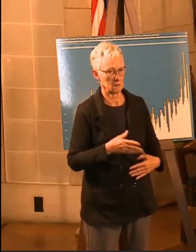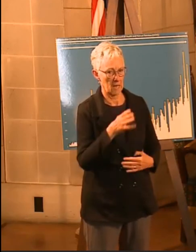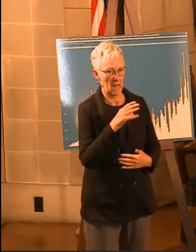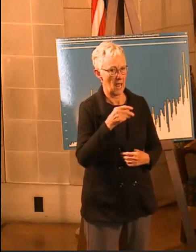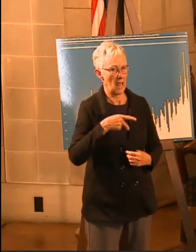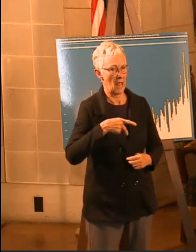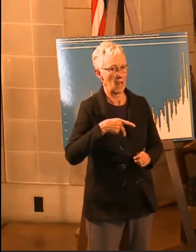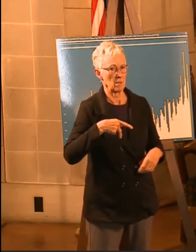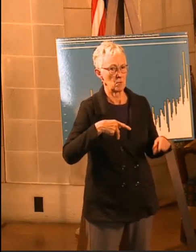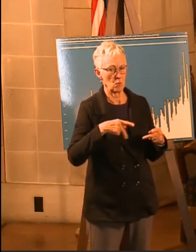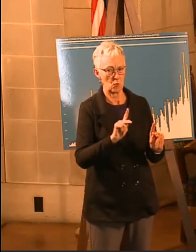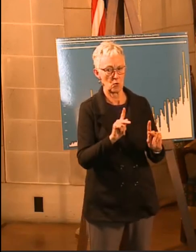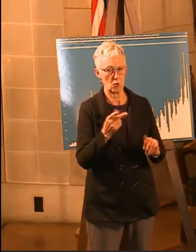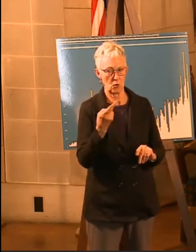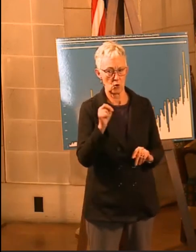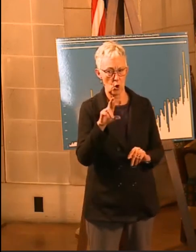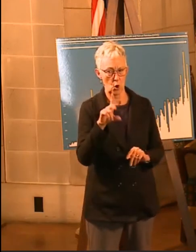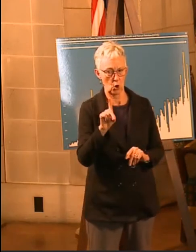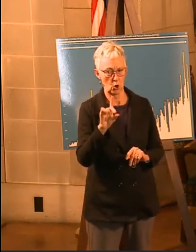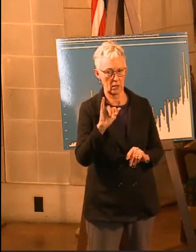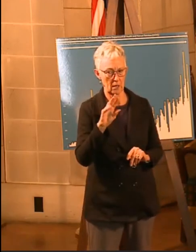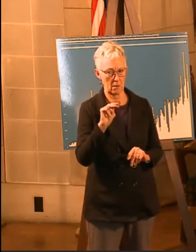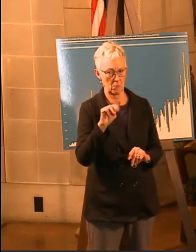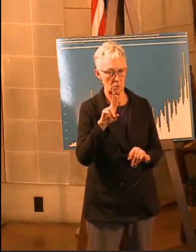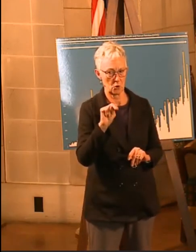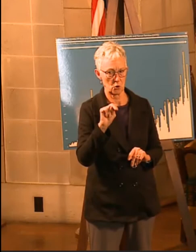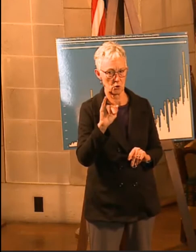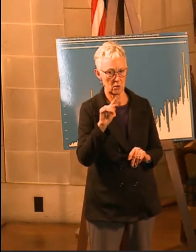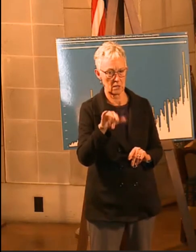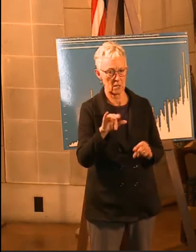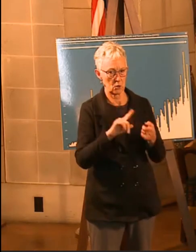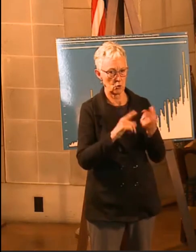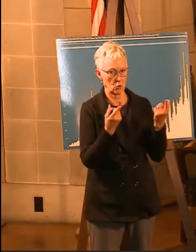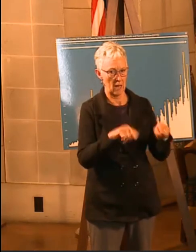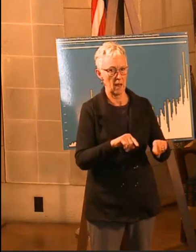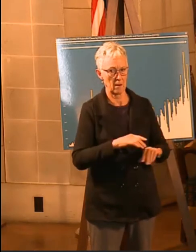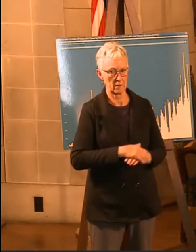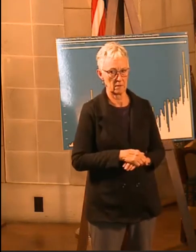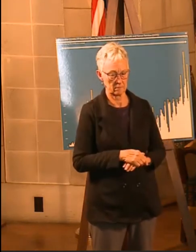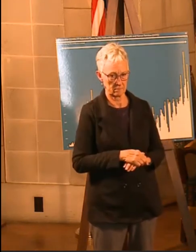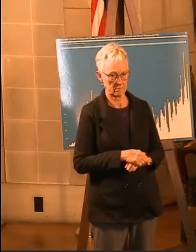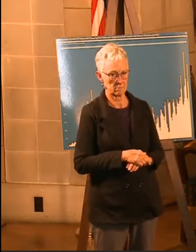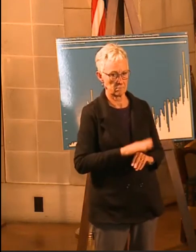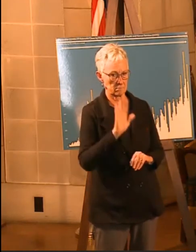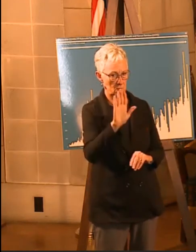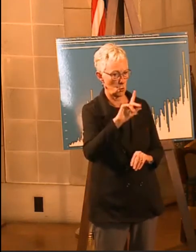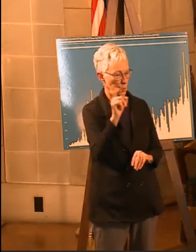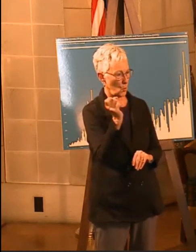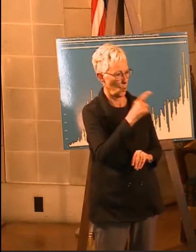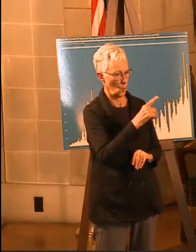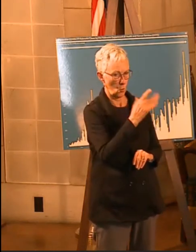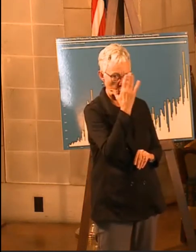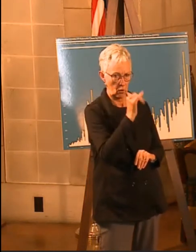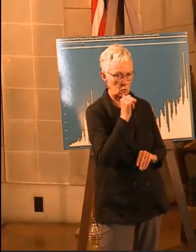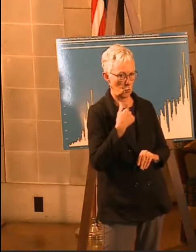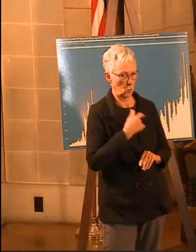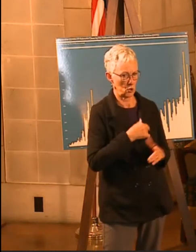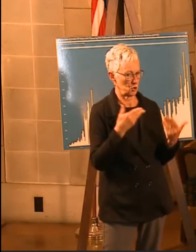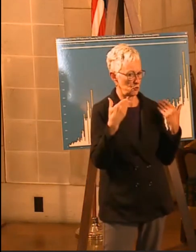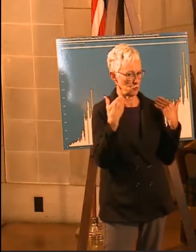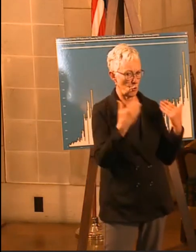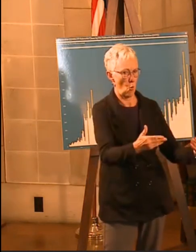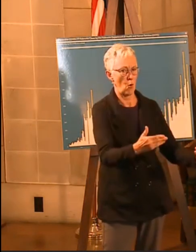place? What are the metrics if we do herd immunity? So the question was, well, why don't we just do herd immunity and try to focus on